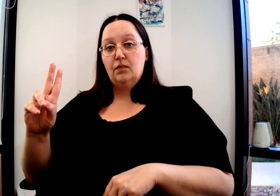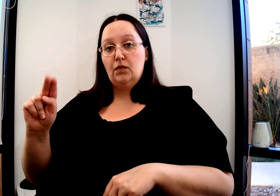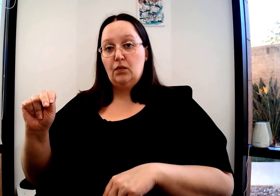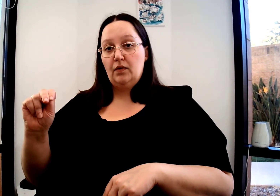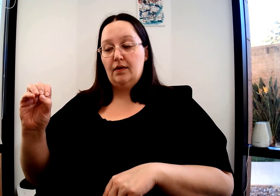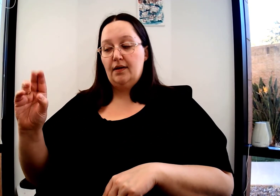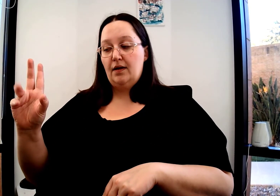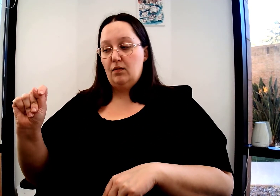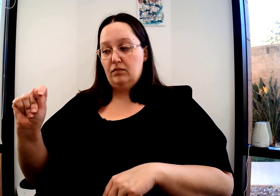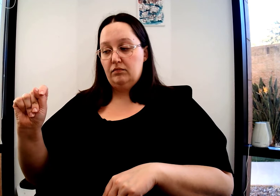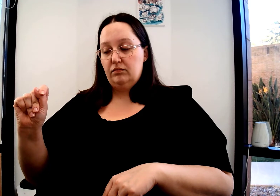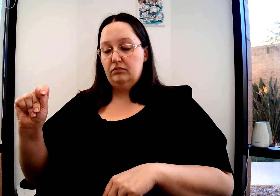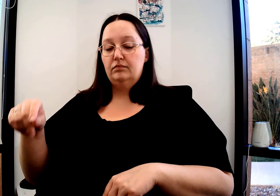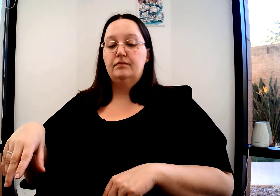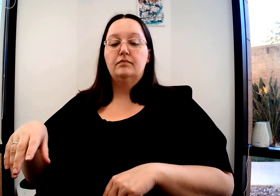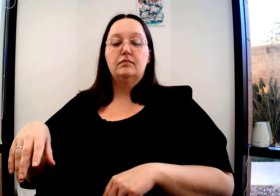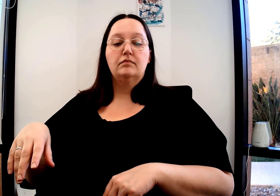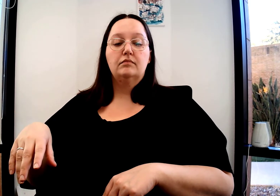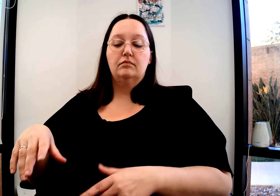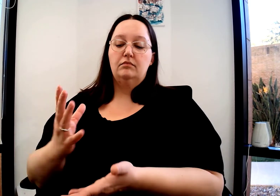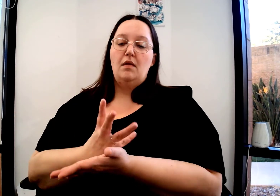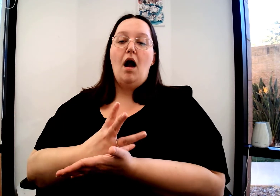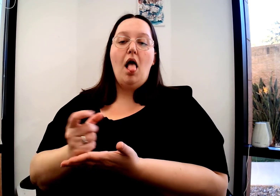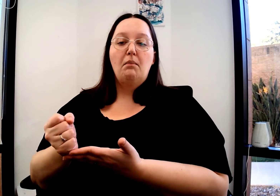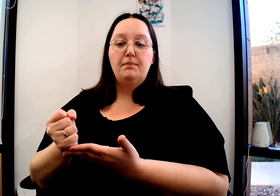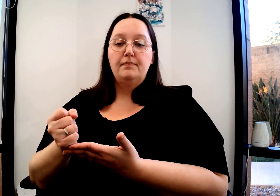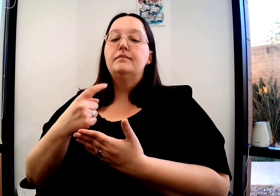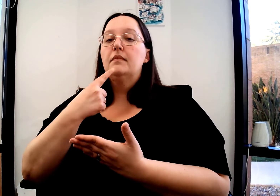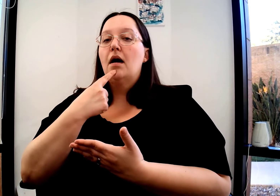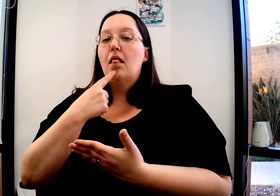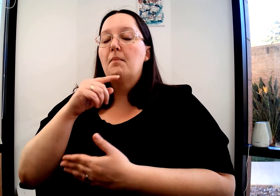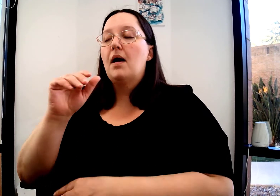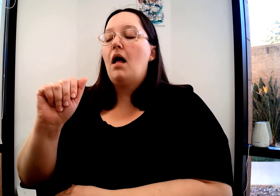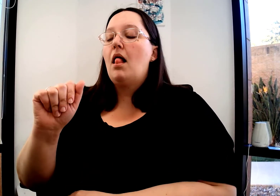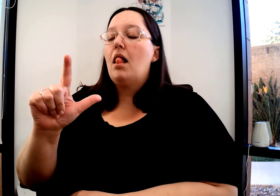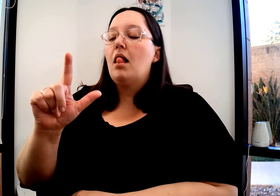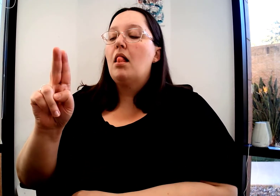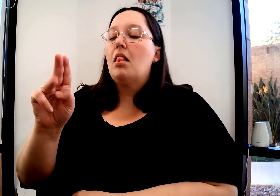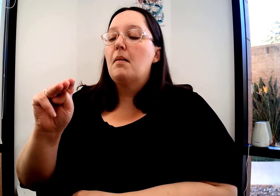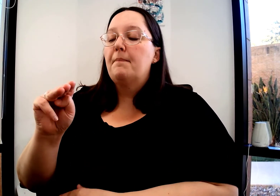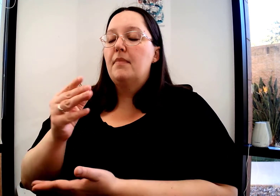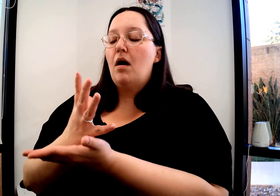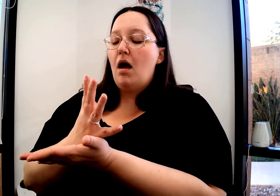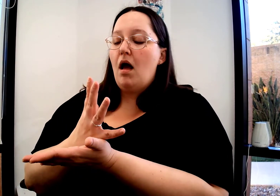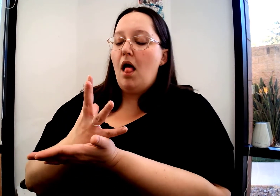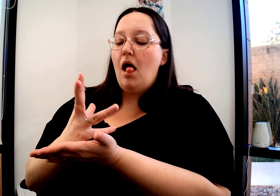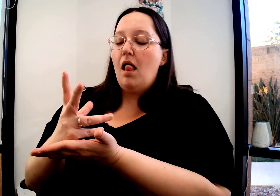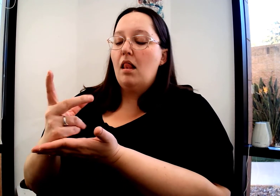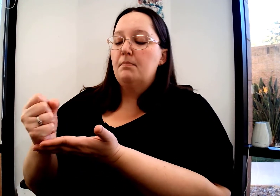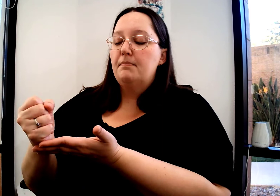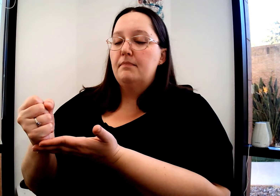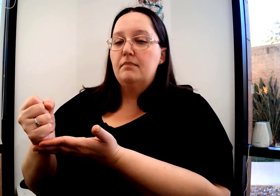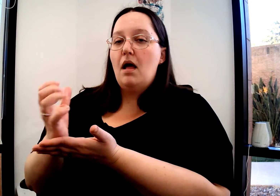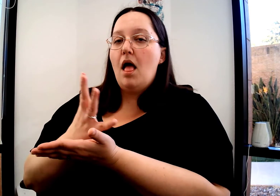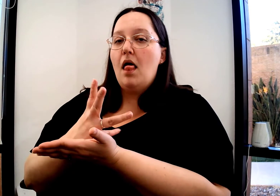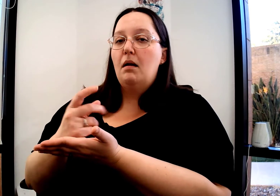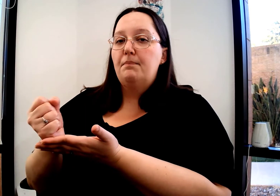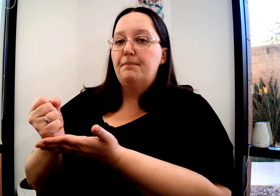The sign run out of, or run out, use that olum, A-L-U-M, mouth morpheme